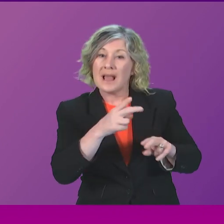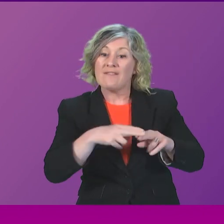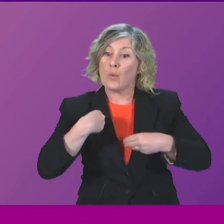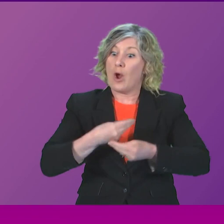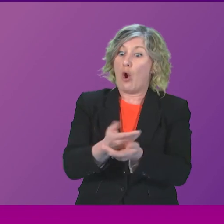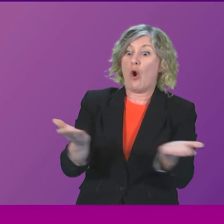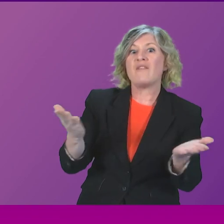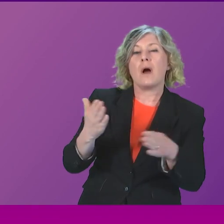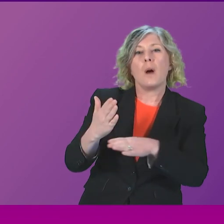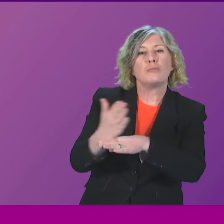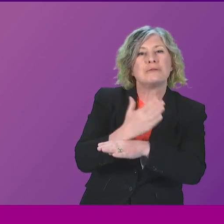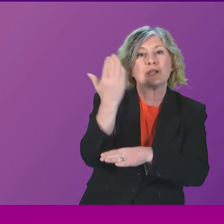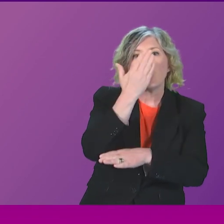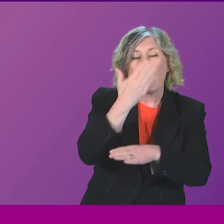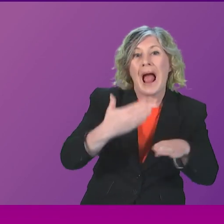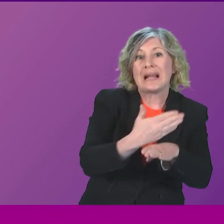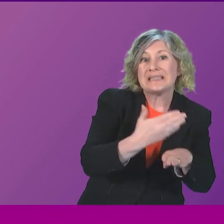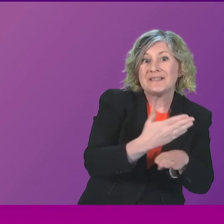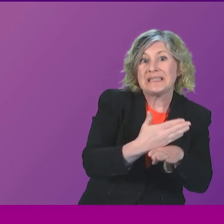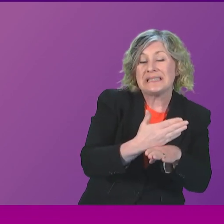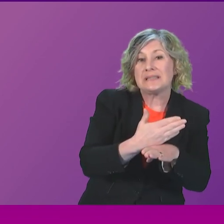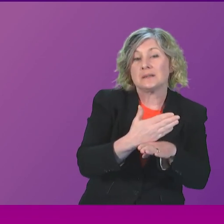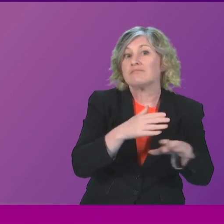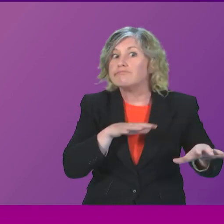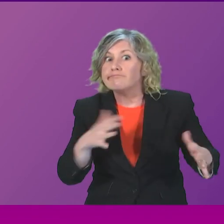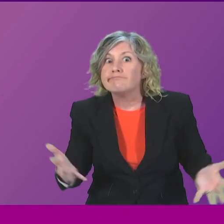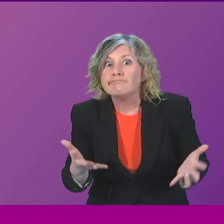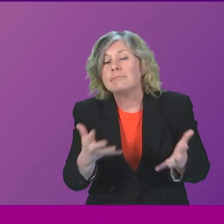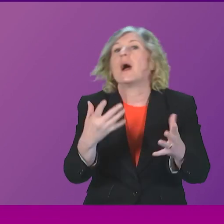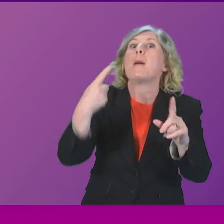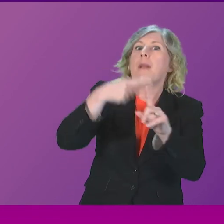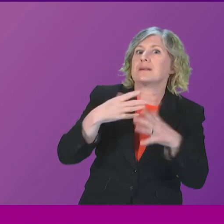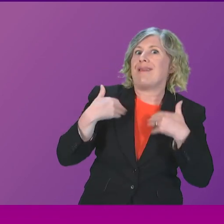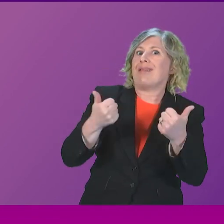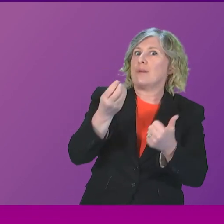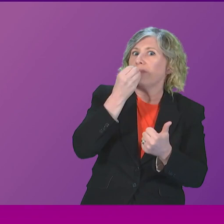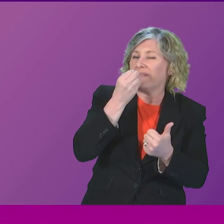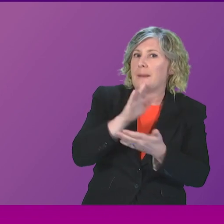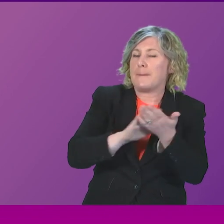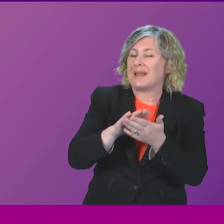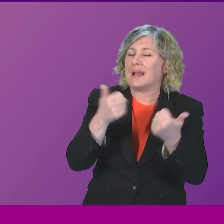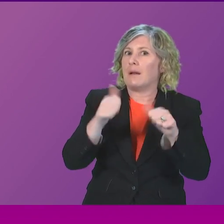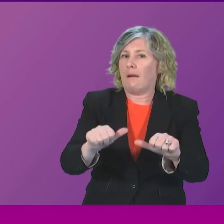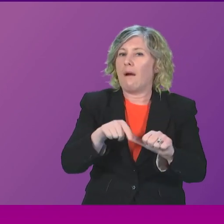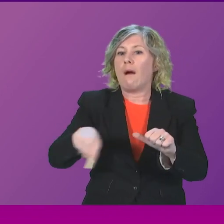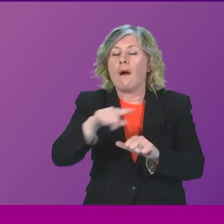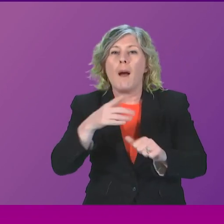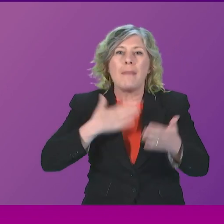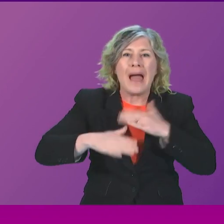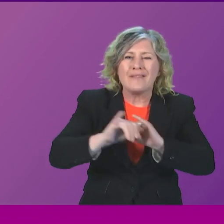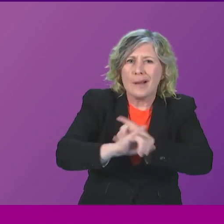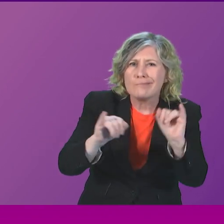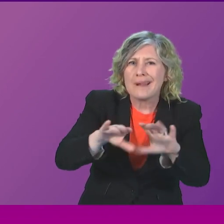activities along with a healthy breakfast, we would be directly tackling the attainment gap, poor behaviour in class, hunger,